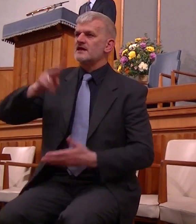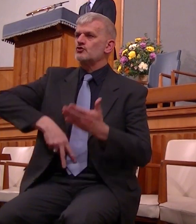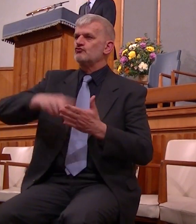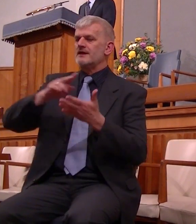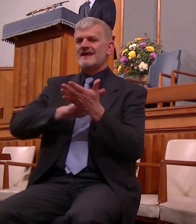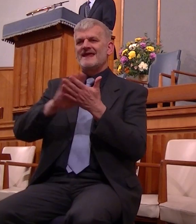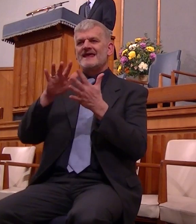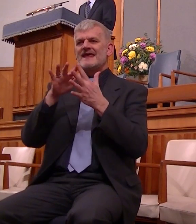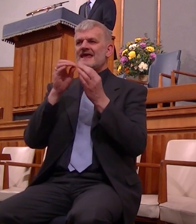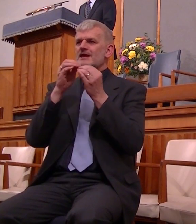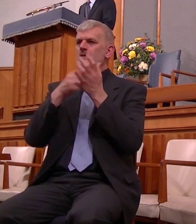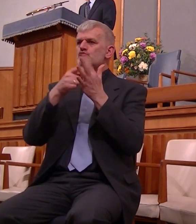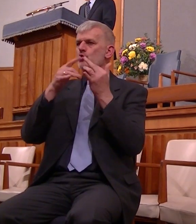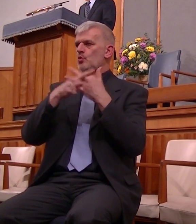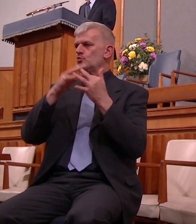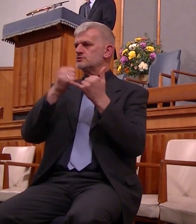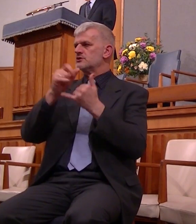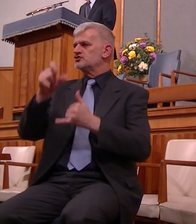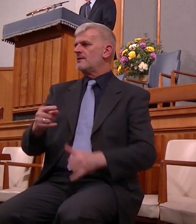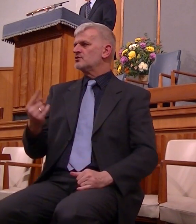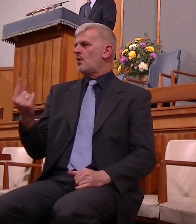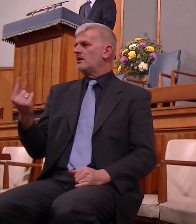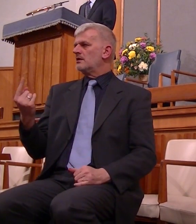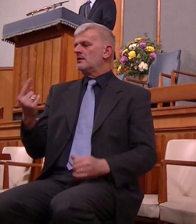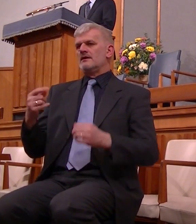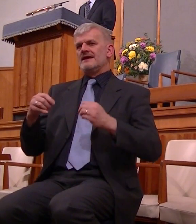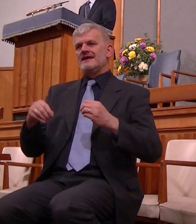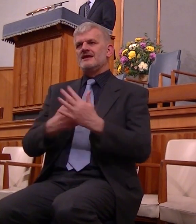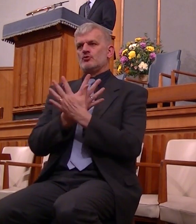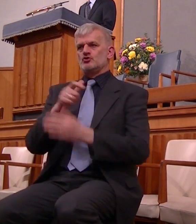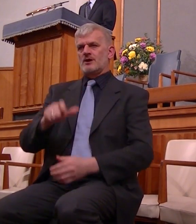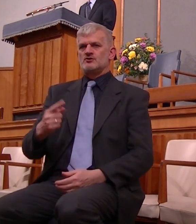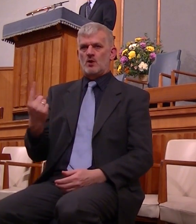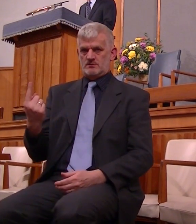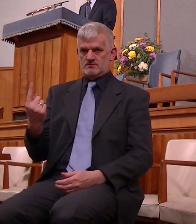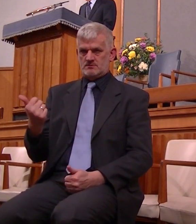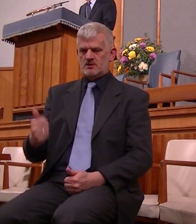Hebrews chapter 1 Hebrews chapter 1